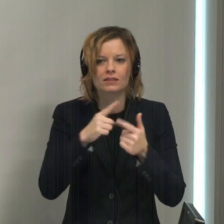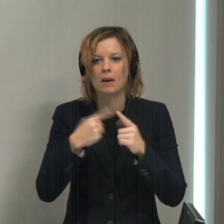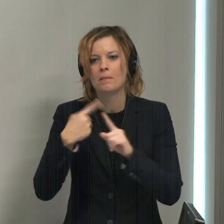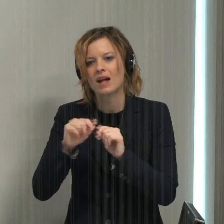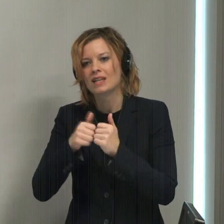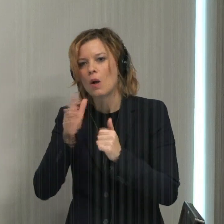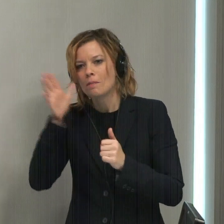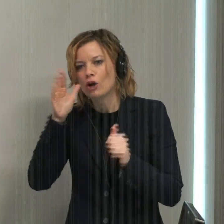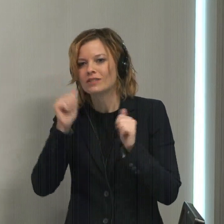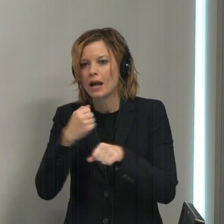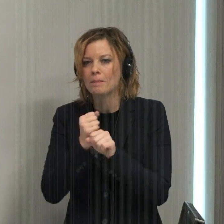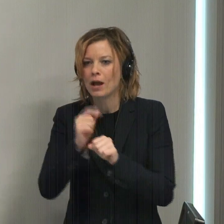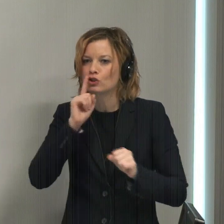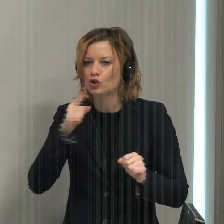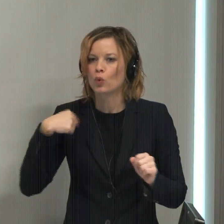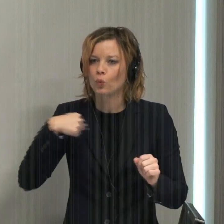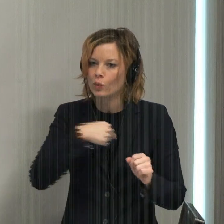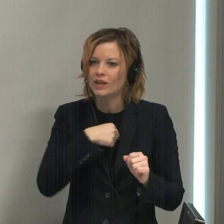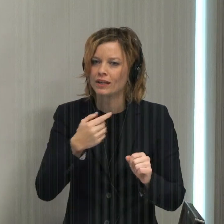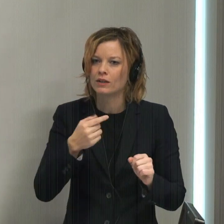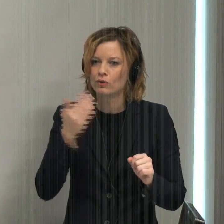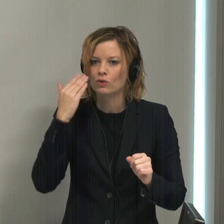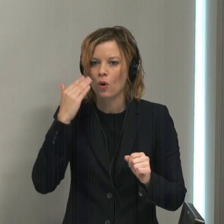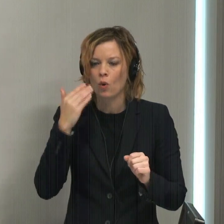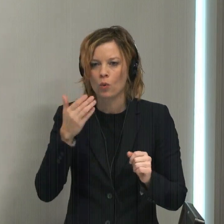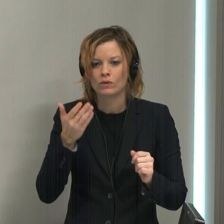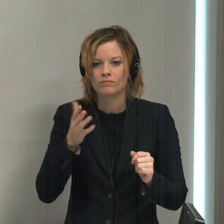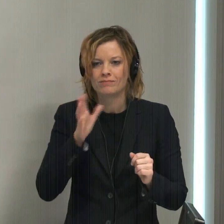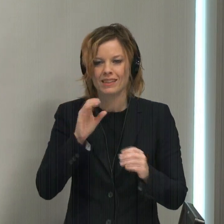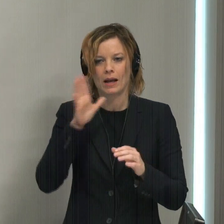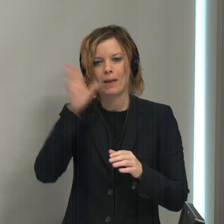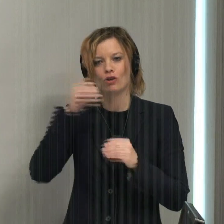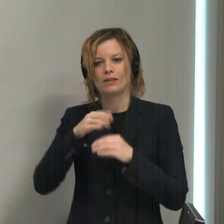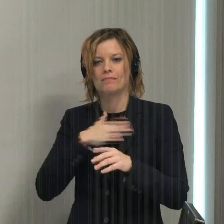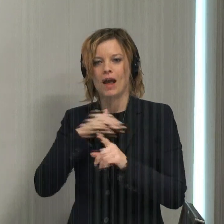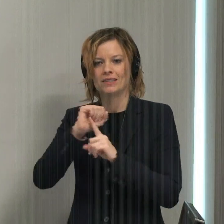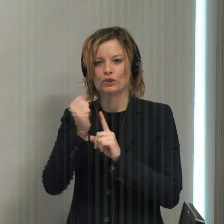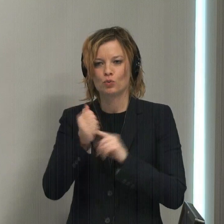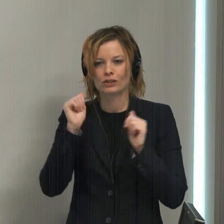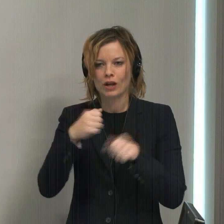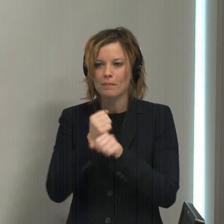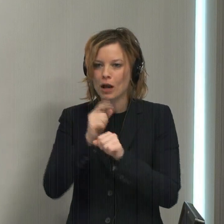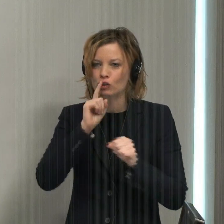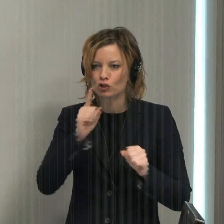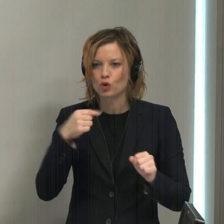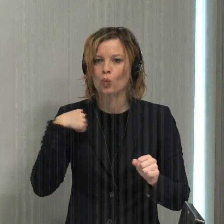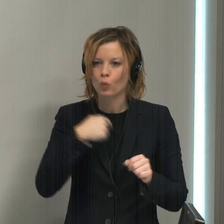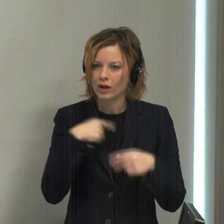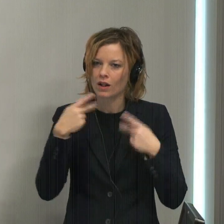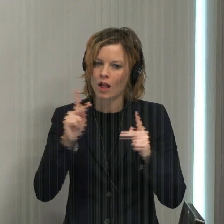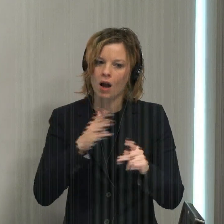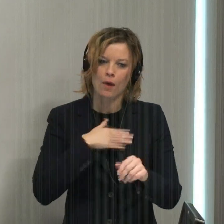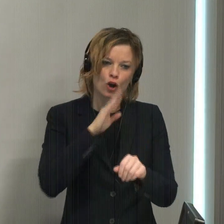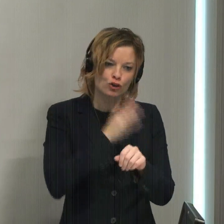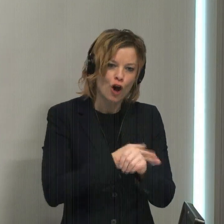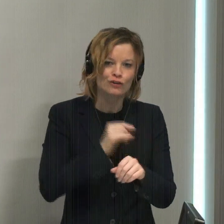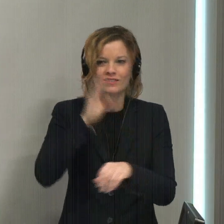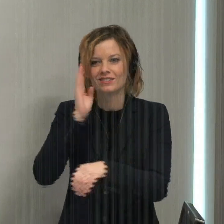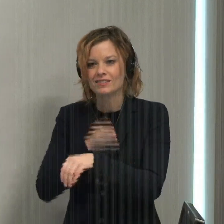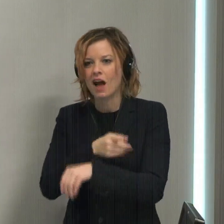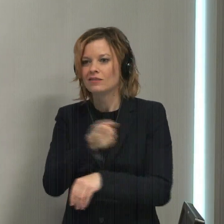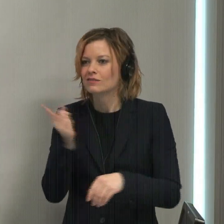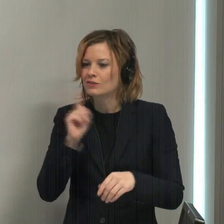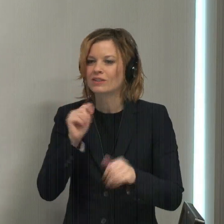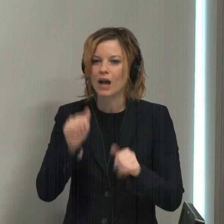parents can ensure that we, you know, parents in my situation can ensure that we allow our daughters and sons to grow